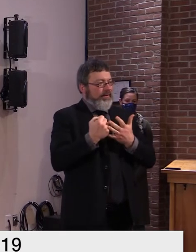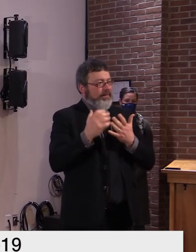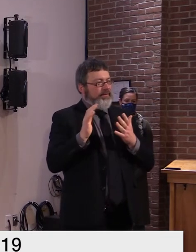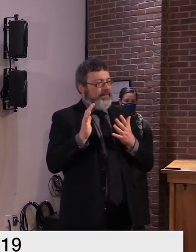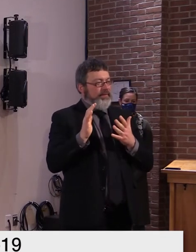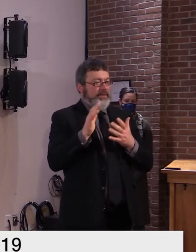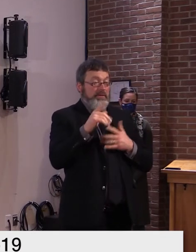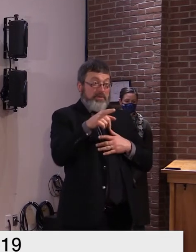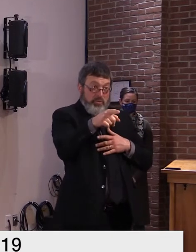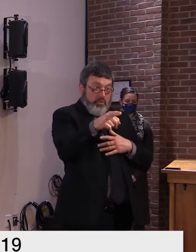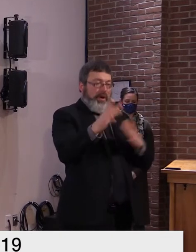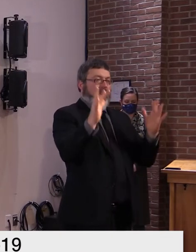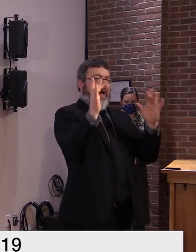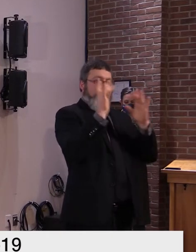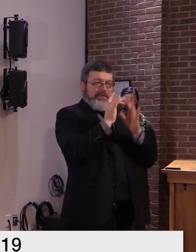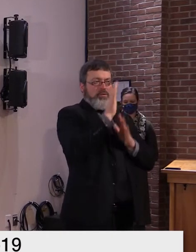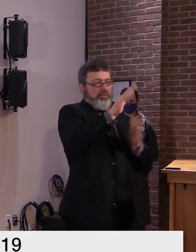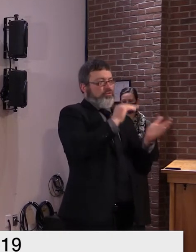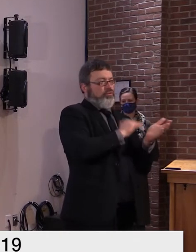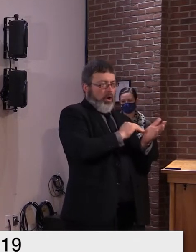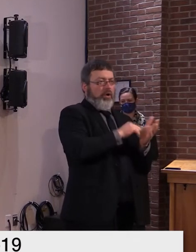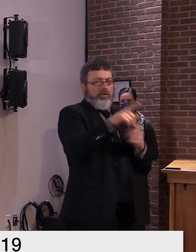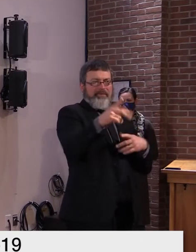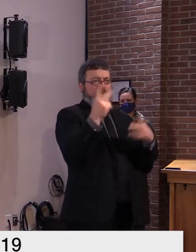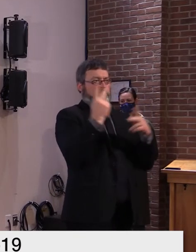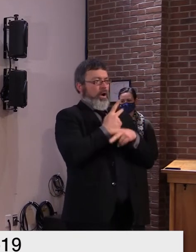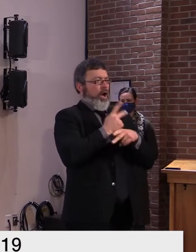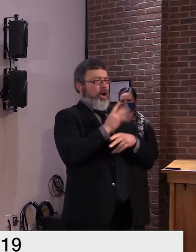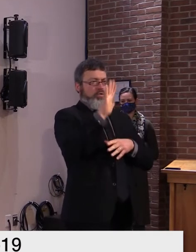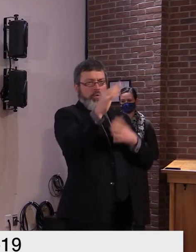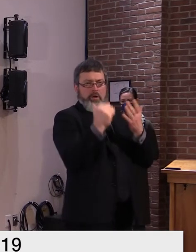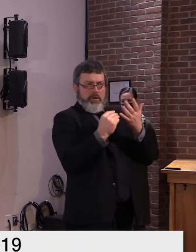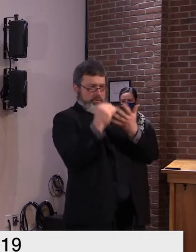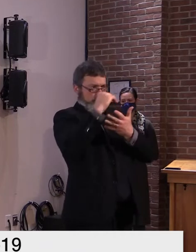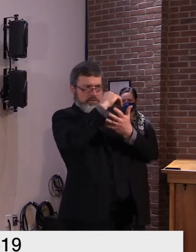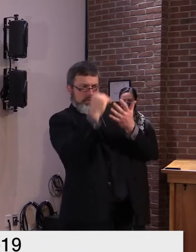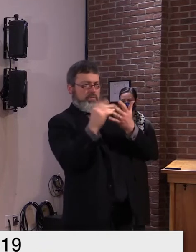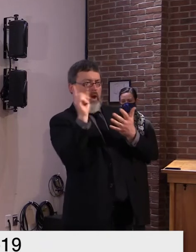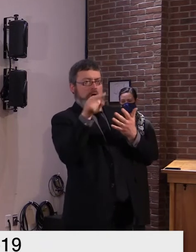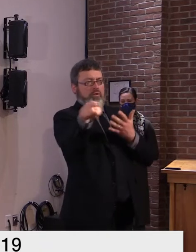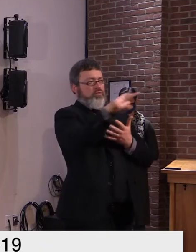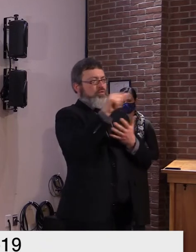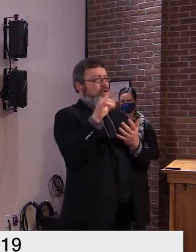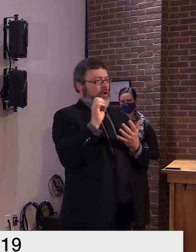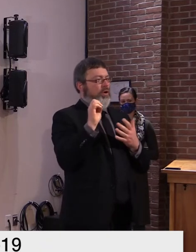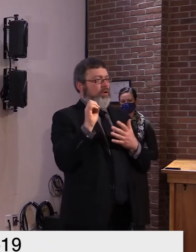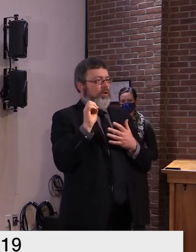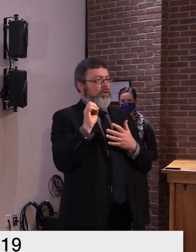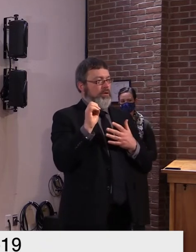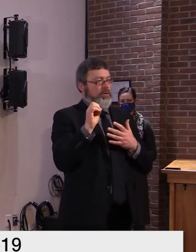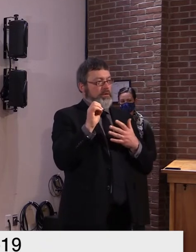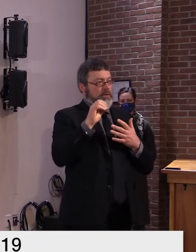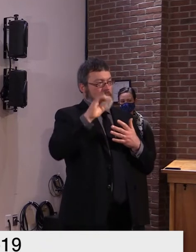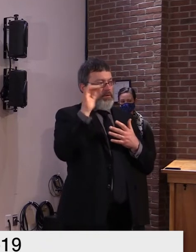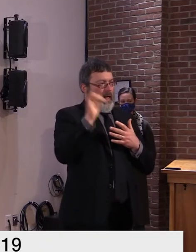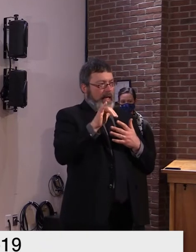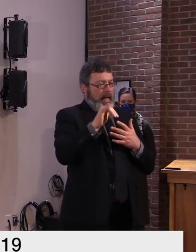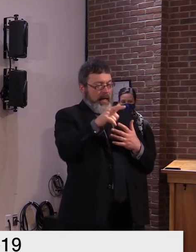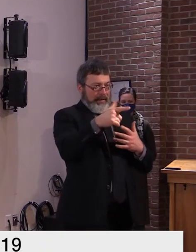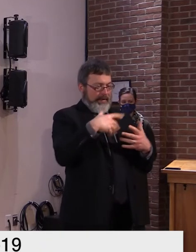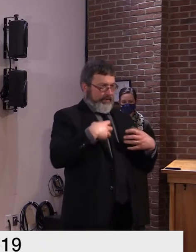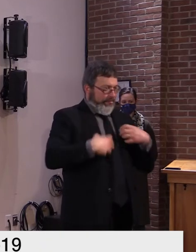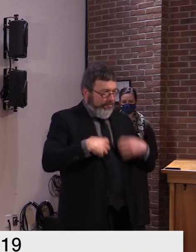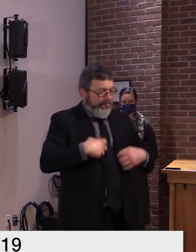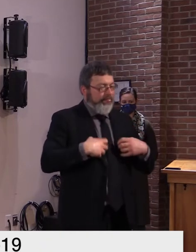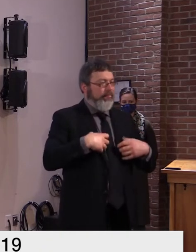nurse practitioner and and understand exactly their feelings about it and how they can individualize the advice to